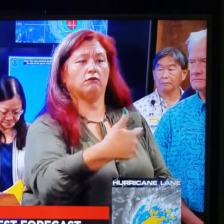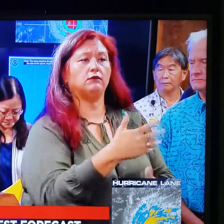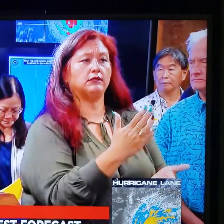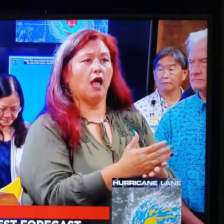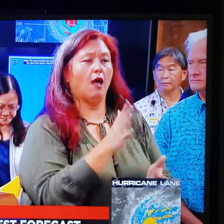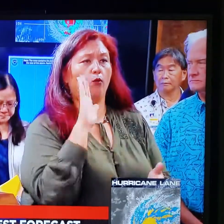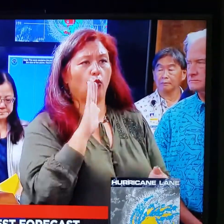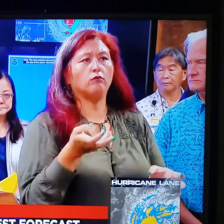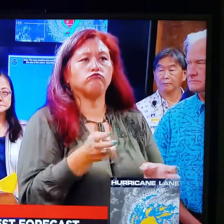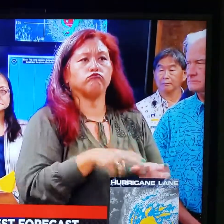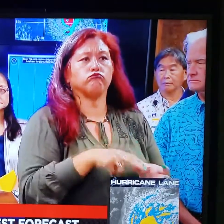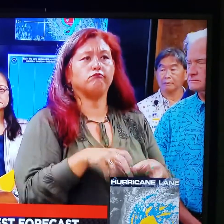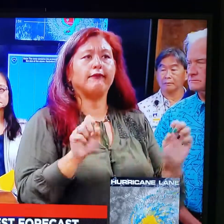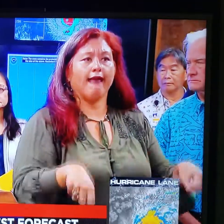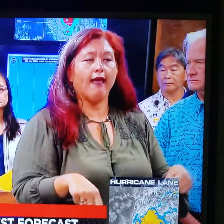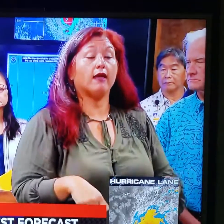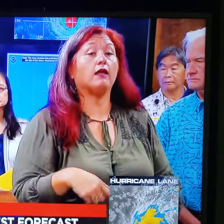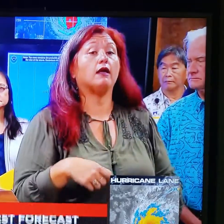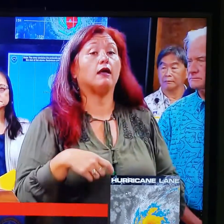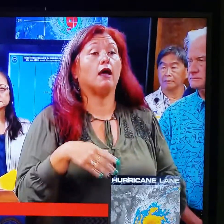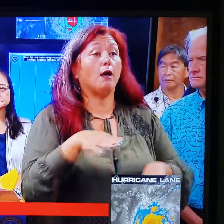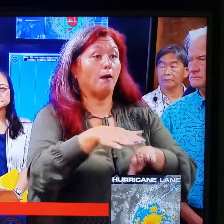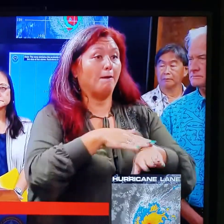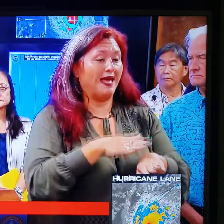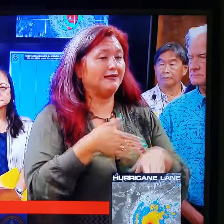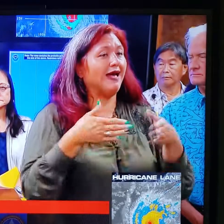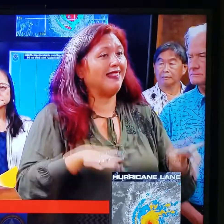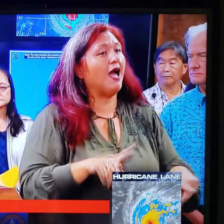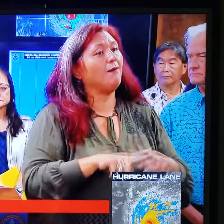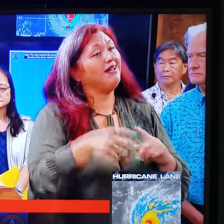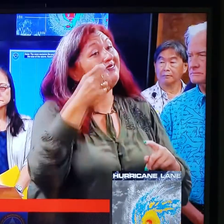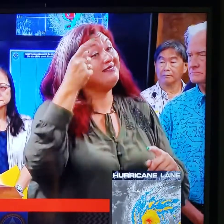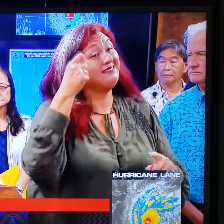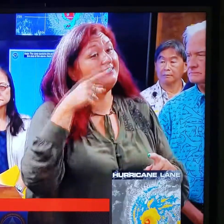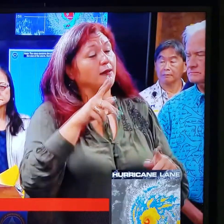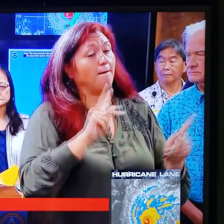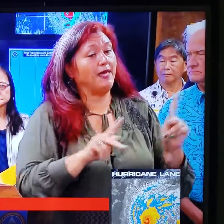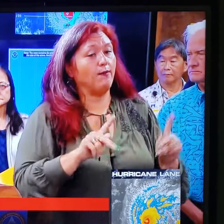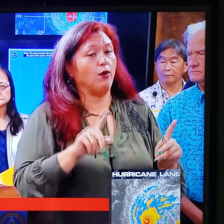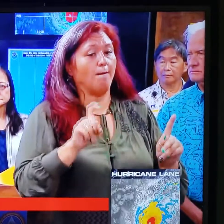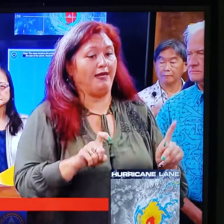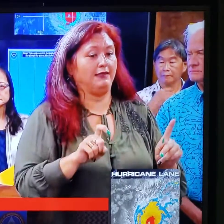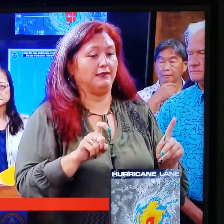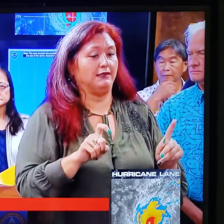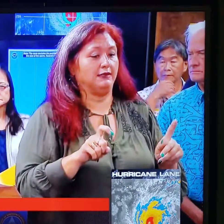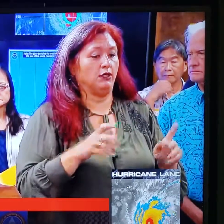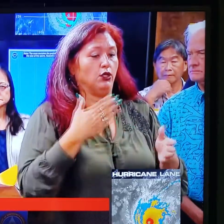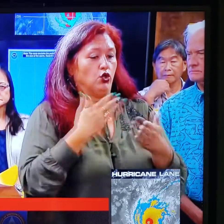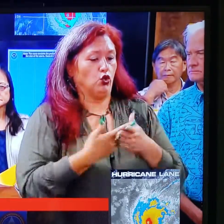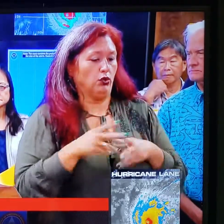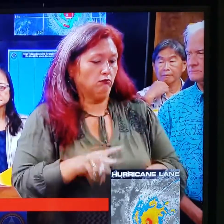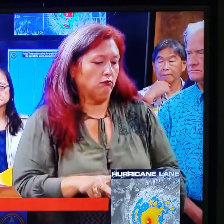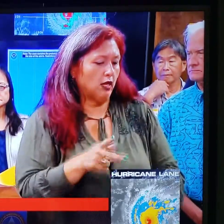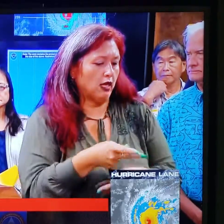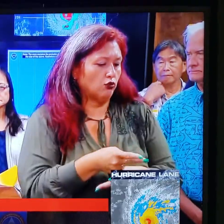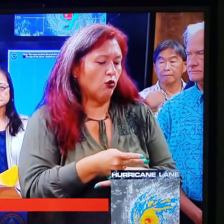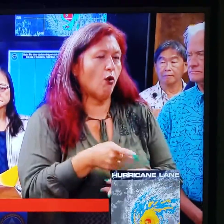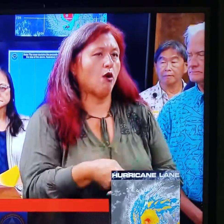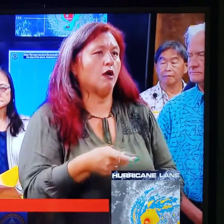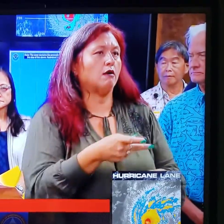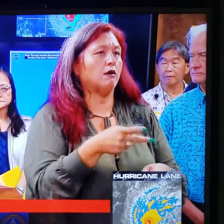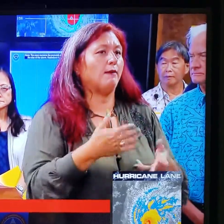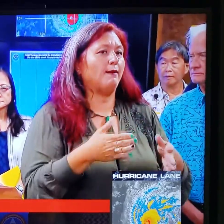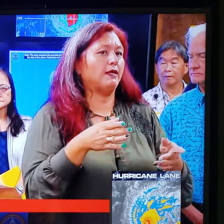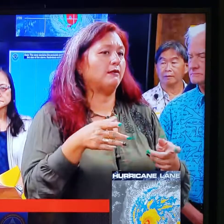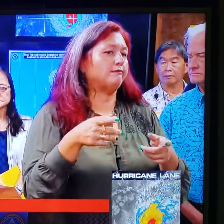will stop to service them. We will allow pets, but we do ask that people have their pets controlled, either leashed